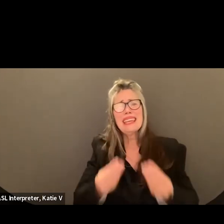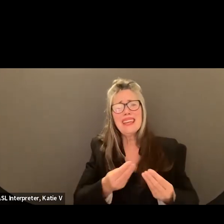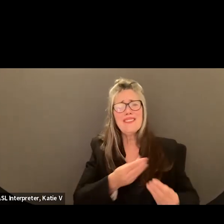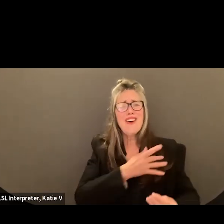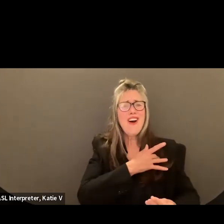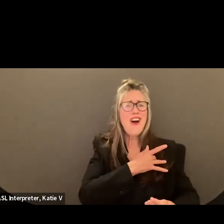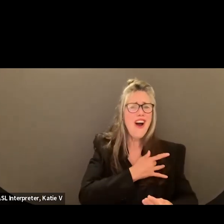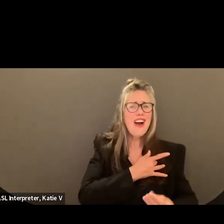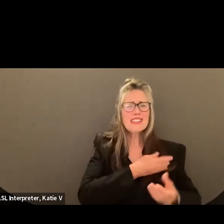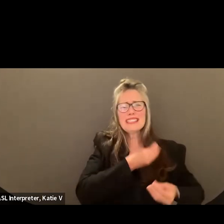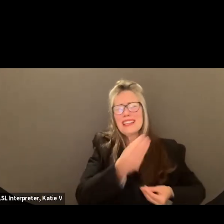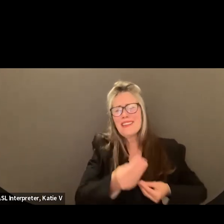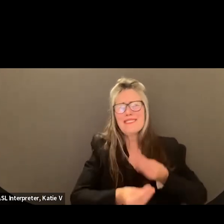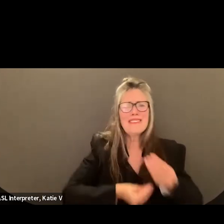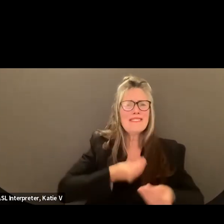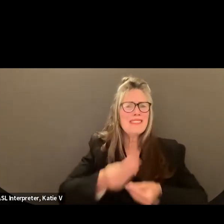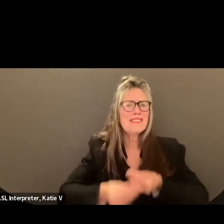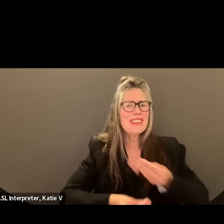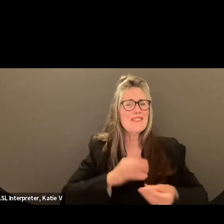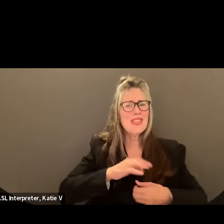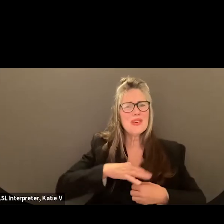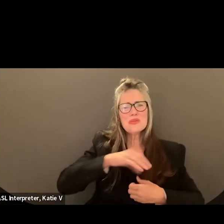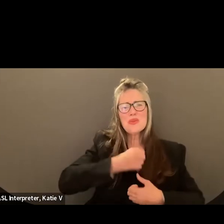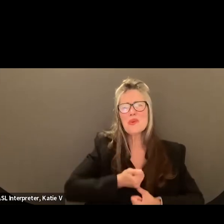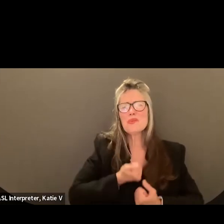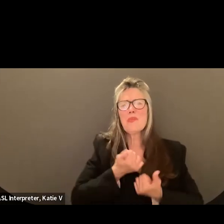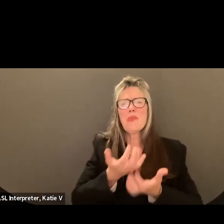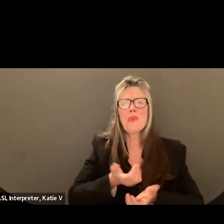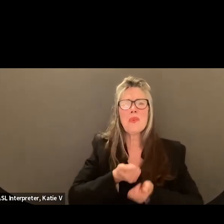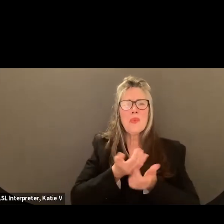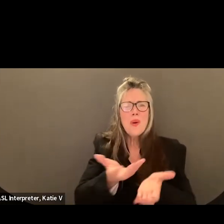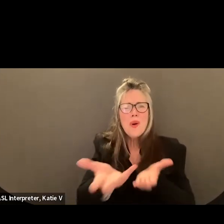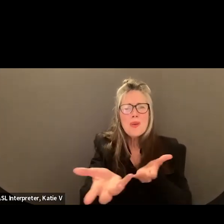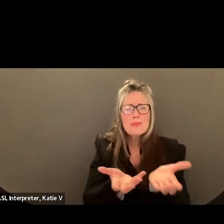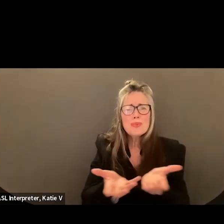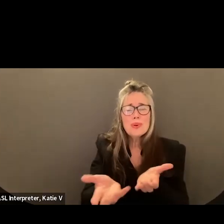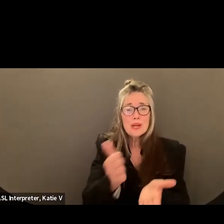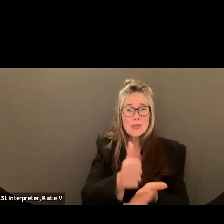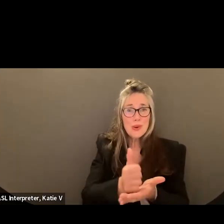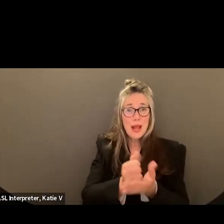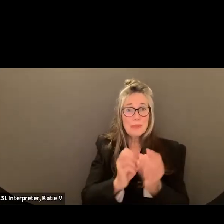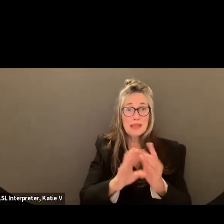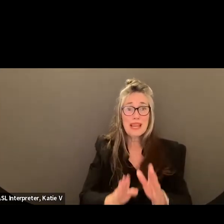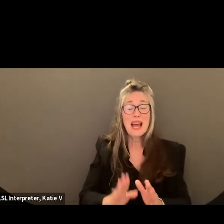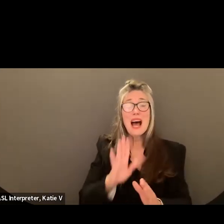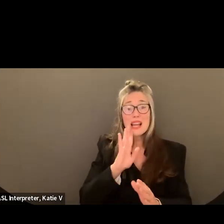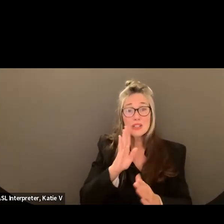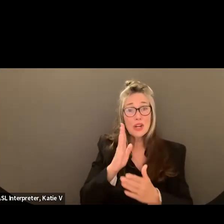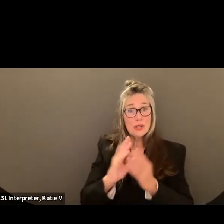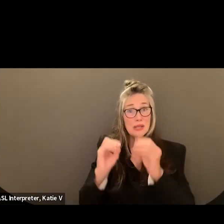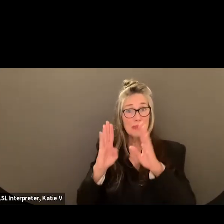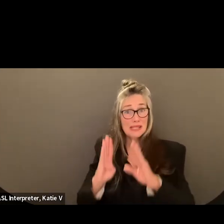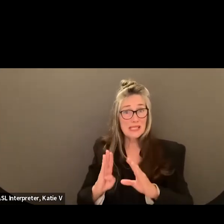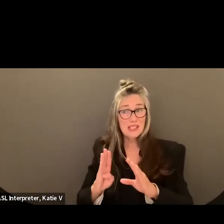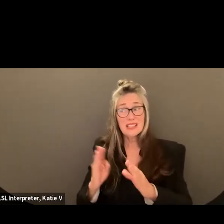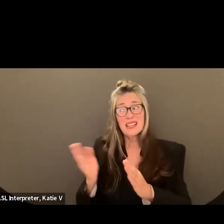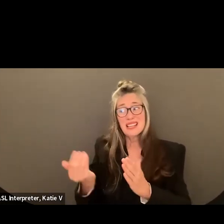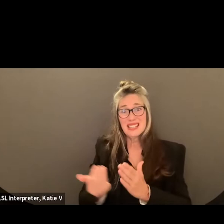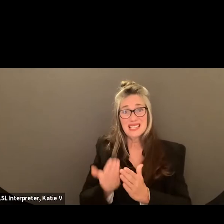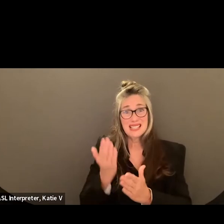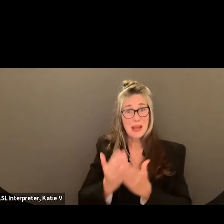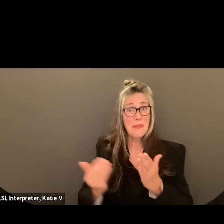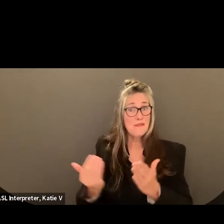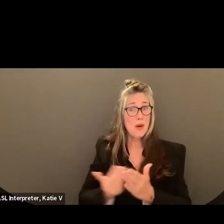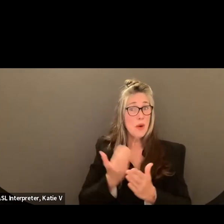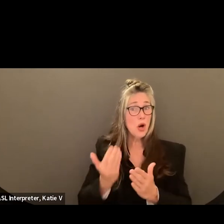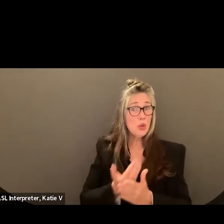And I spoke to some of the teachers there, a lot of them are newer to McKinley, all bilingual, and they